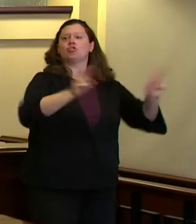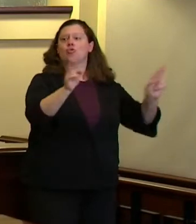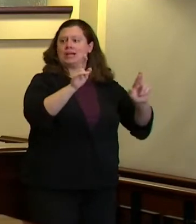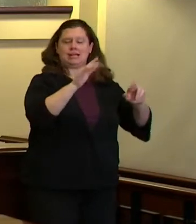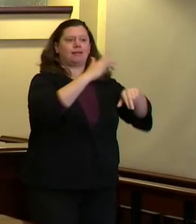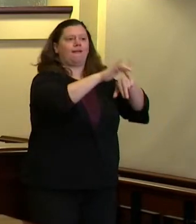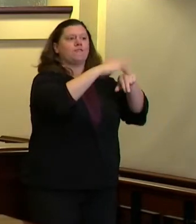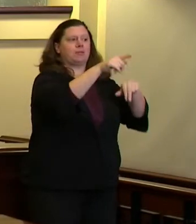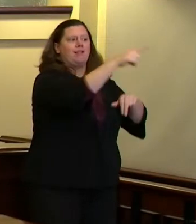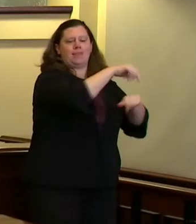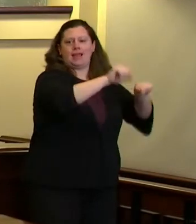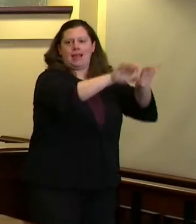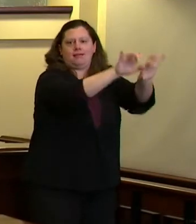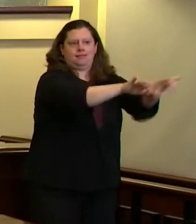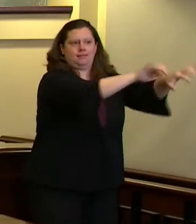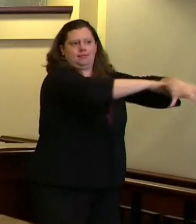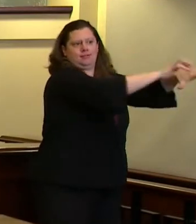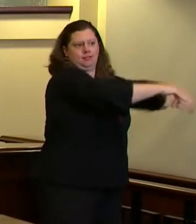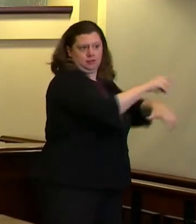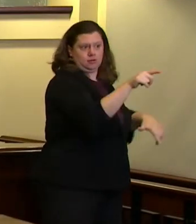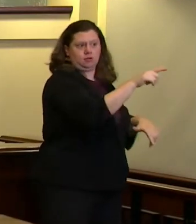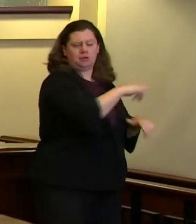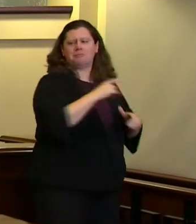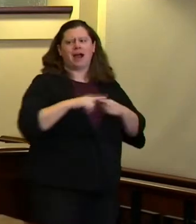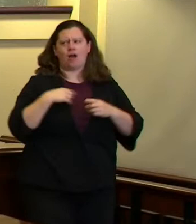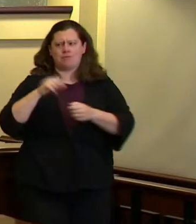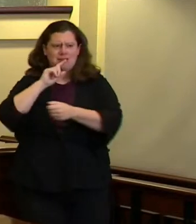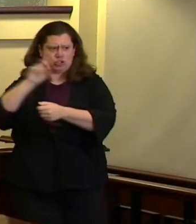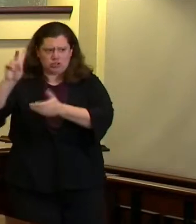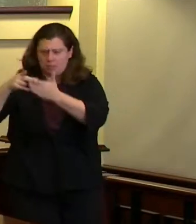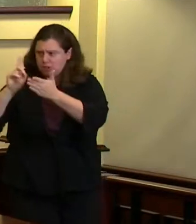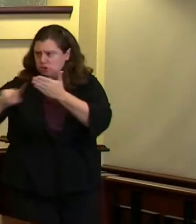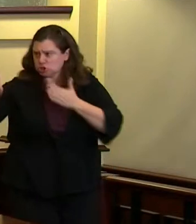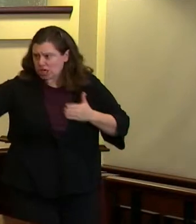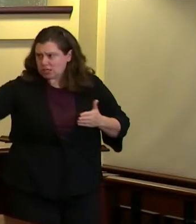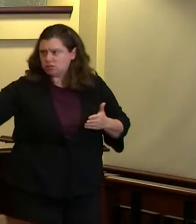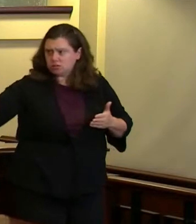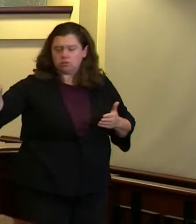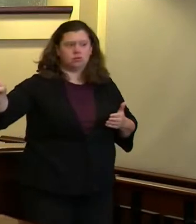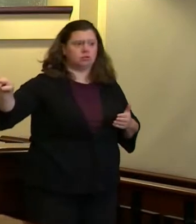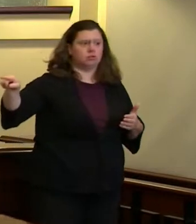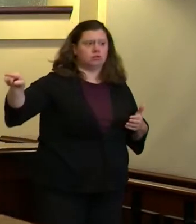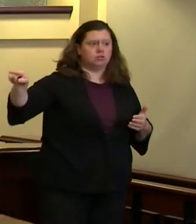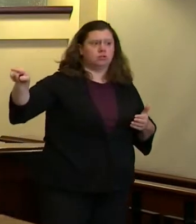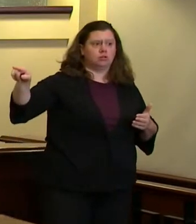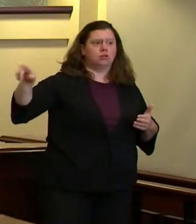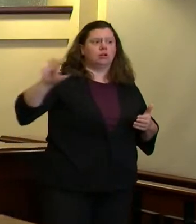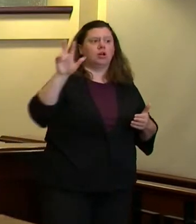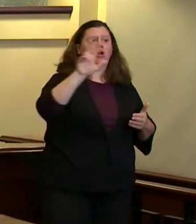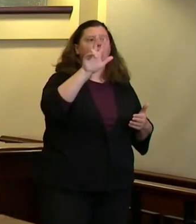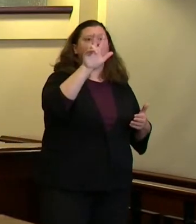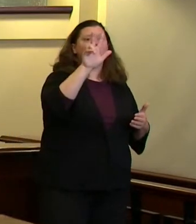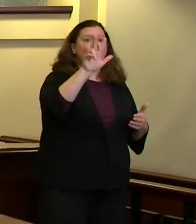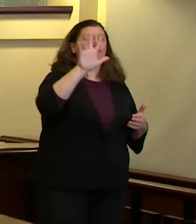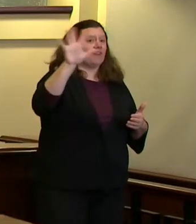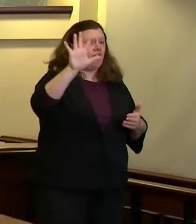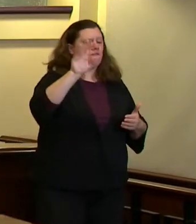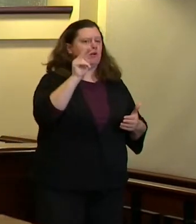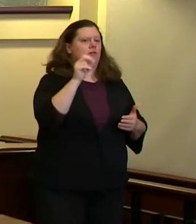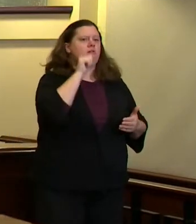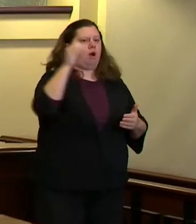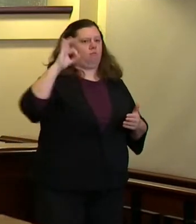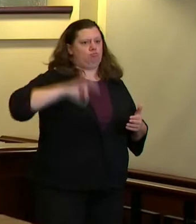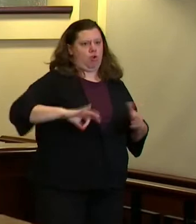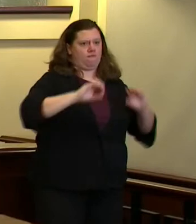case but I want to follow up and make sure that's accurate do you there are 35 nonprofit organizations that are also streaming now and there are